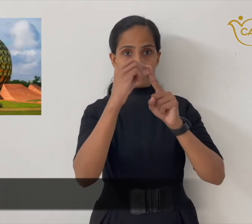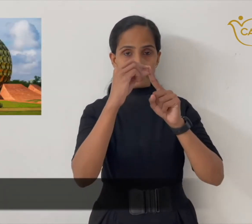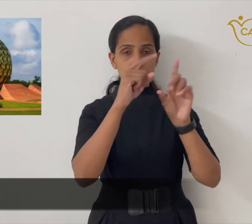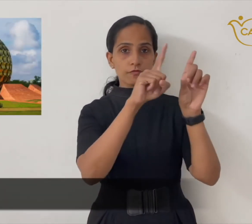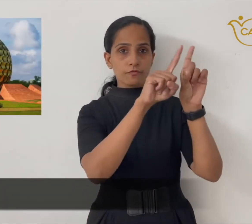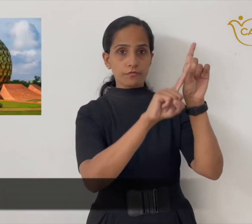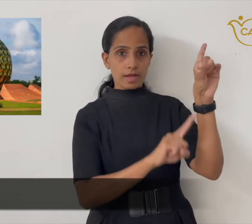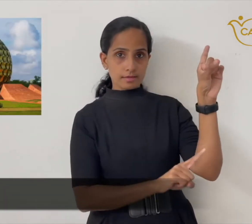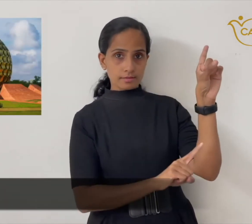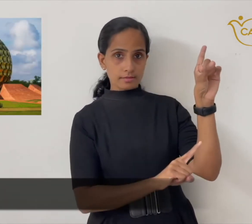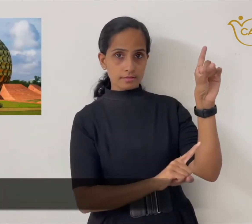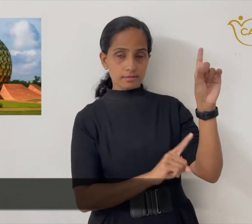Puducheri